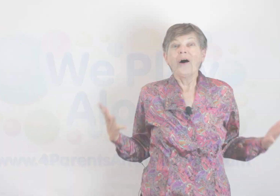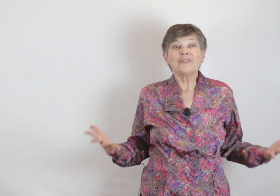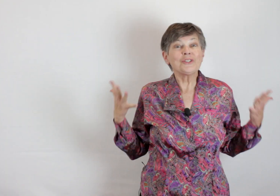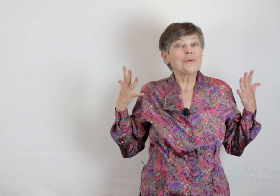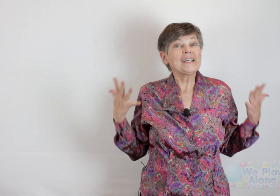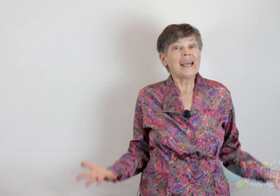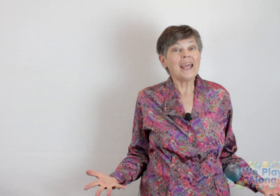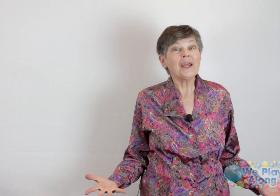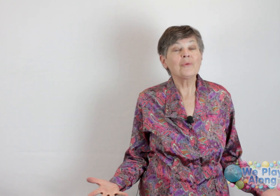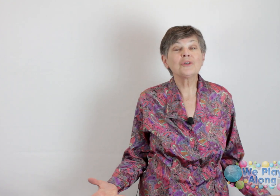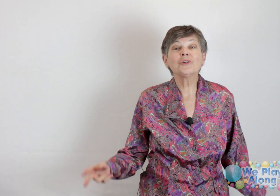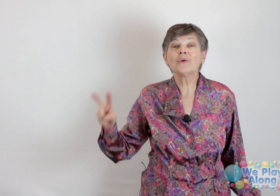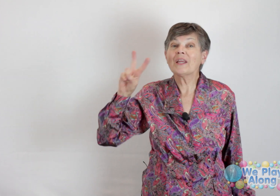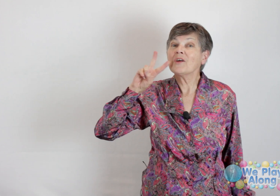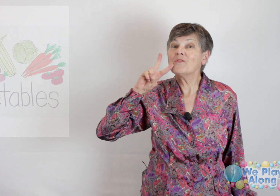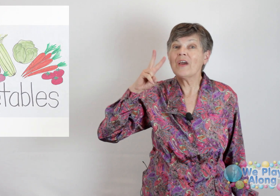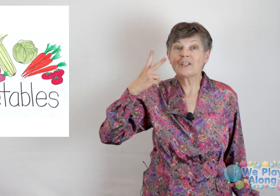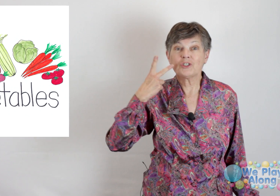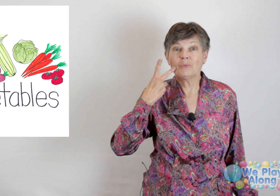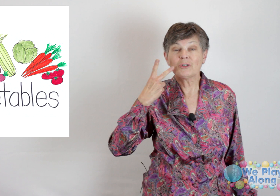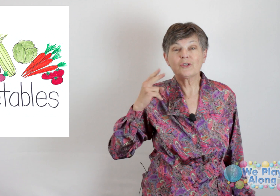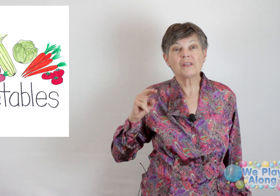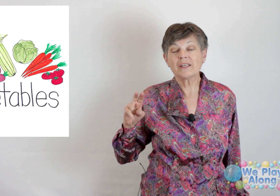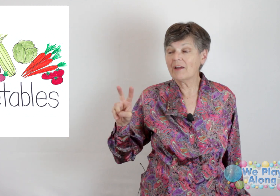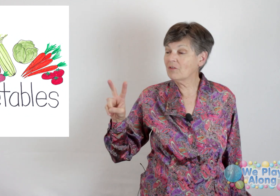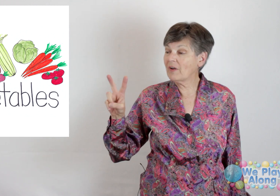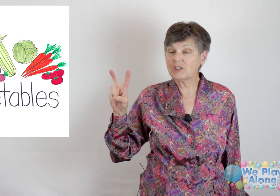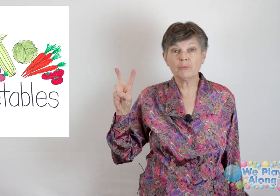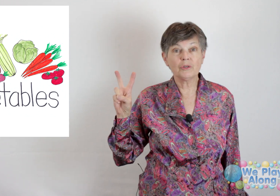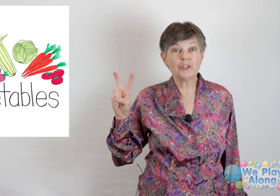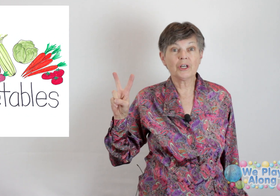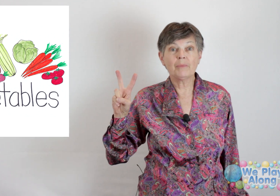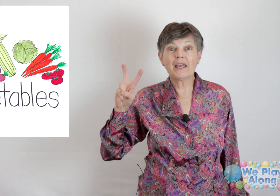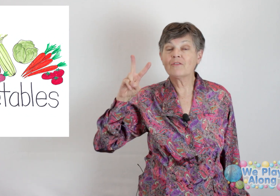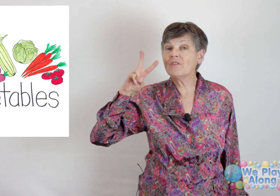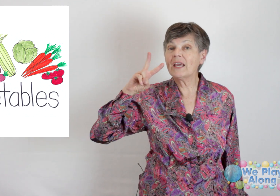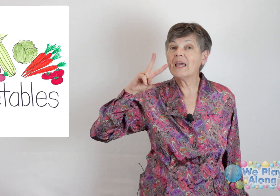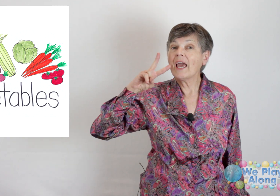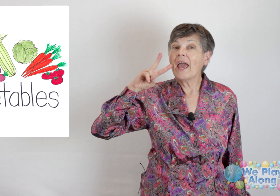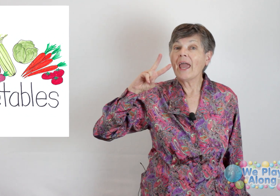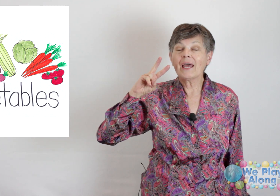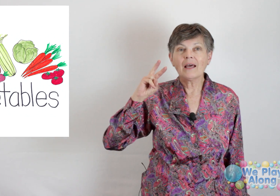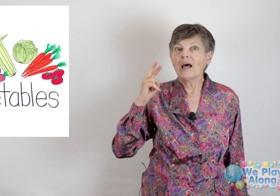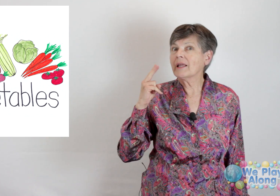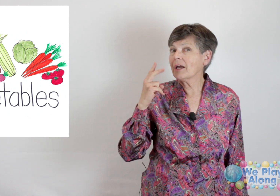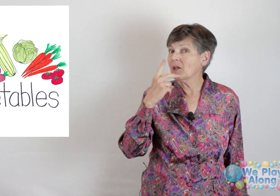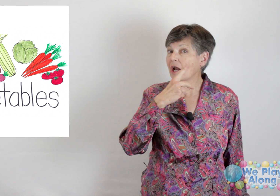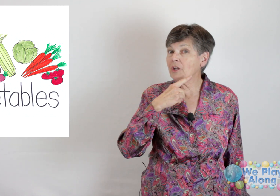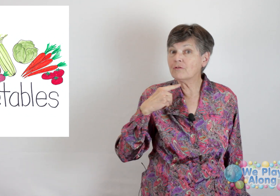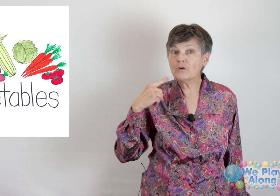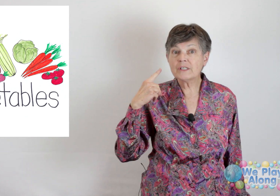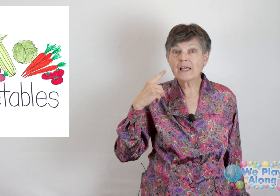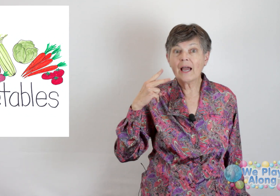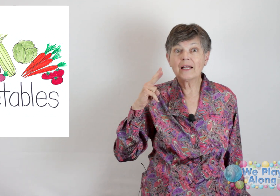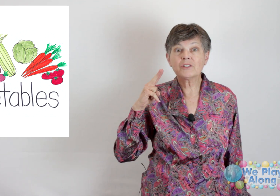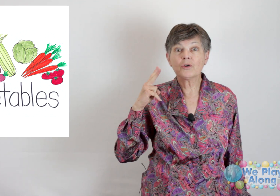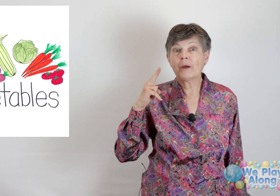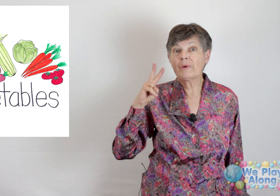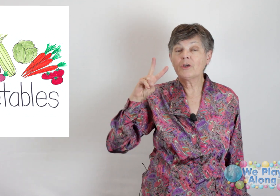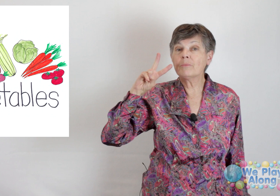So today we're doing vegetables. So the sign for vegetables is you're going to make a V and like a lot of your food signs they're up at your